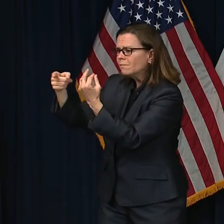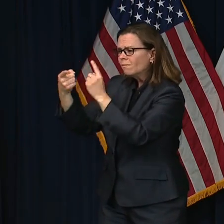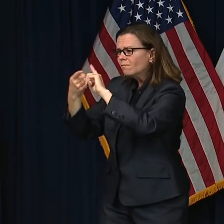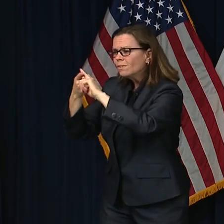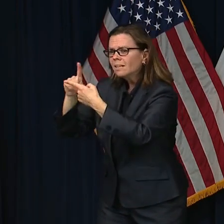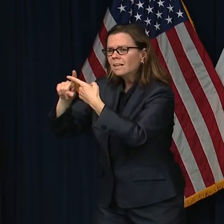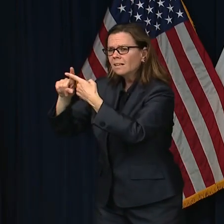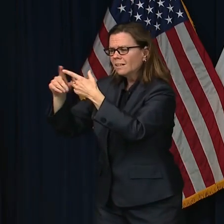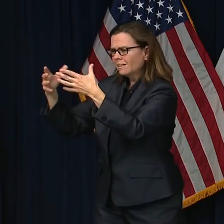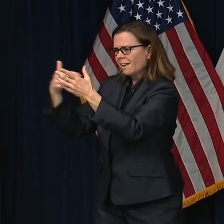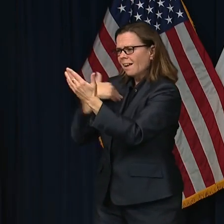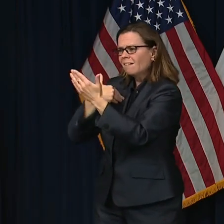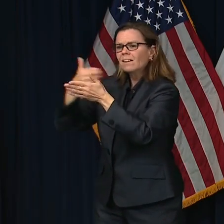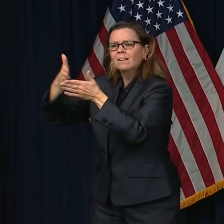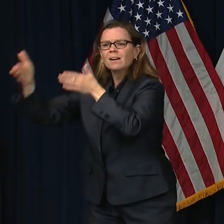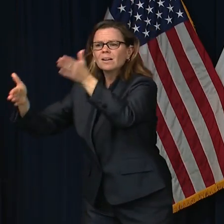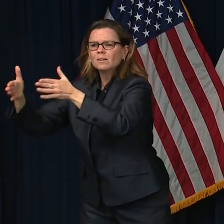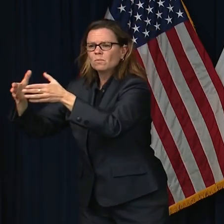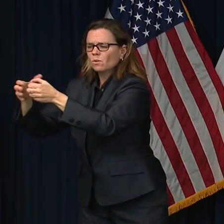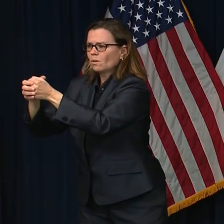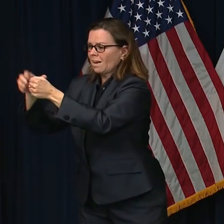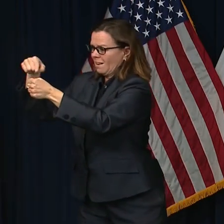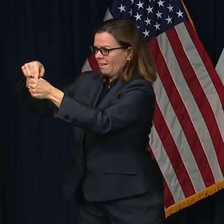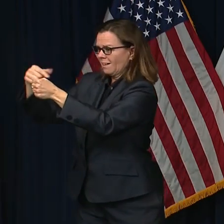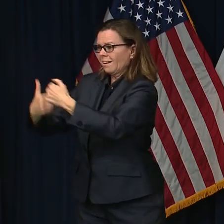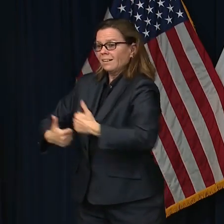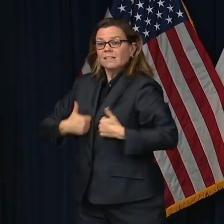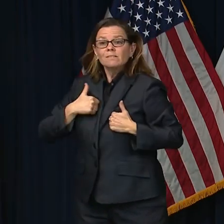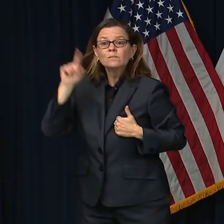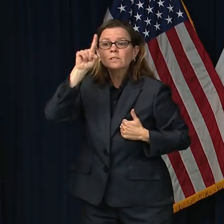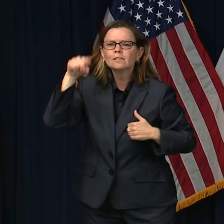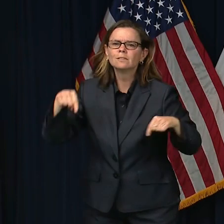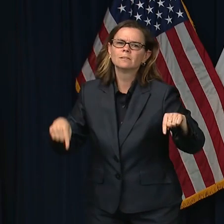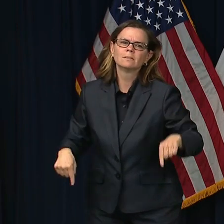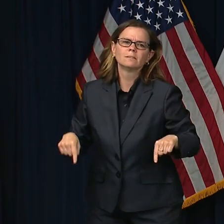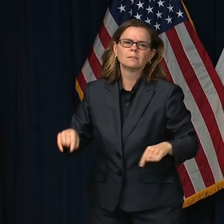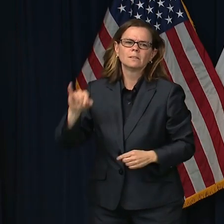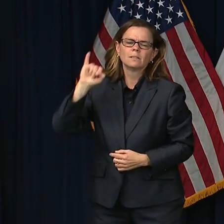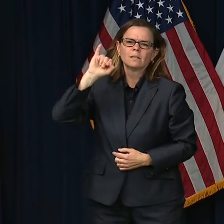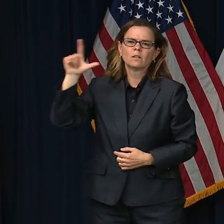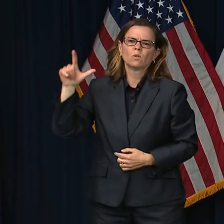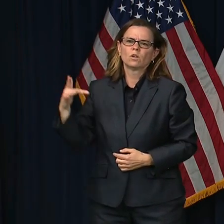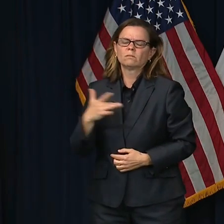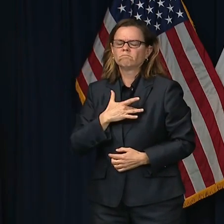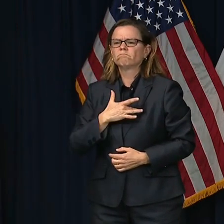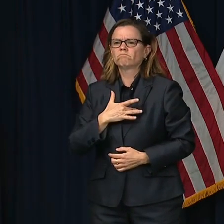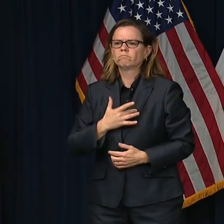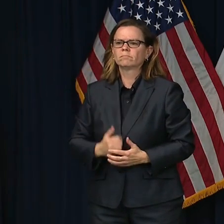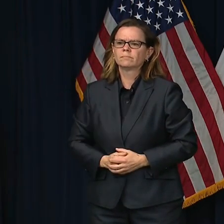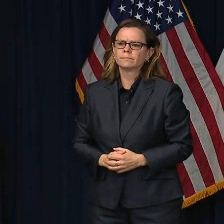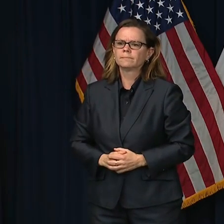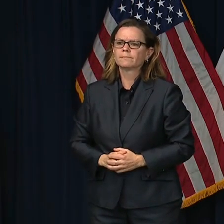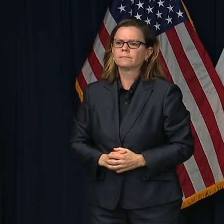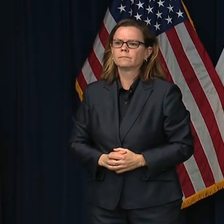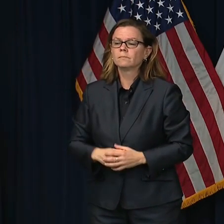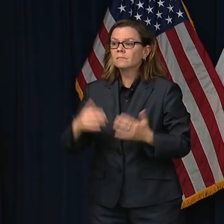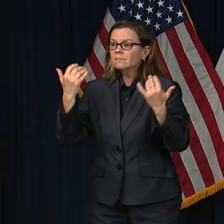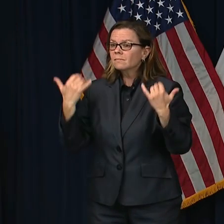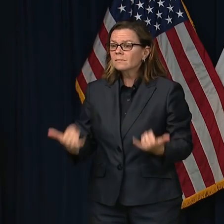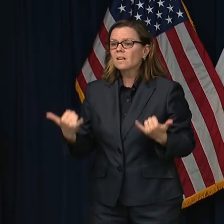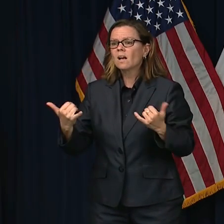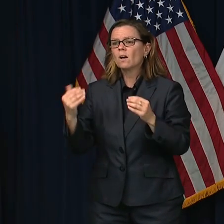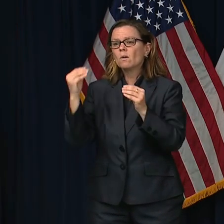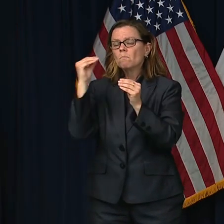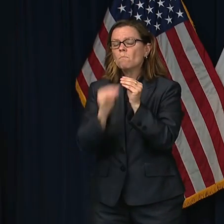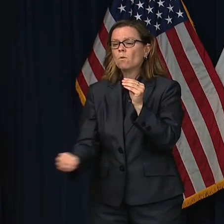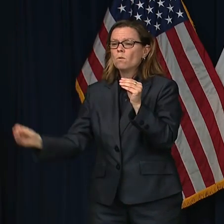Thousands more are fighting in our hospital systems for their lives, and many, many thousands more